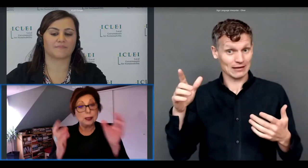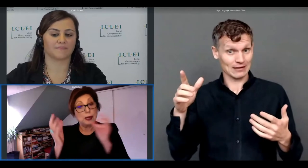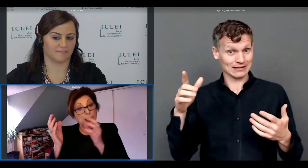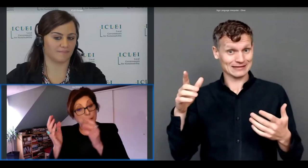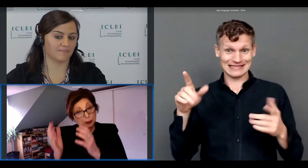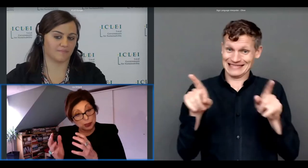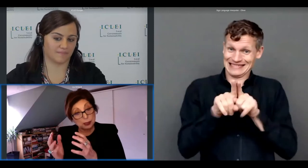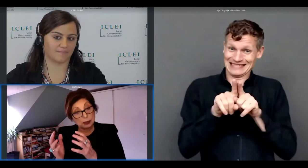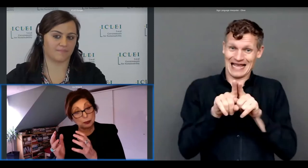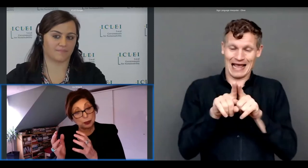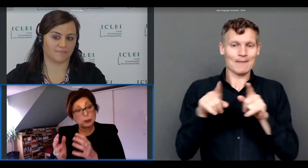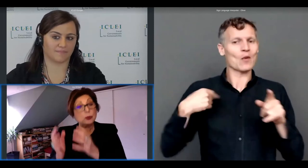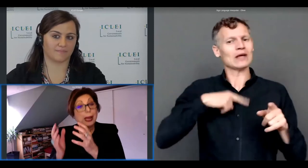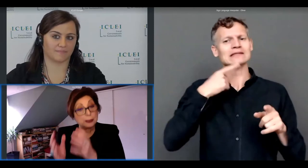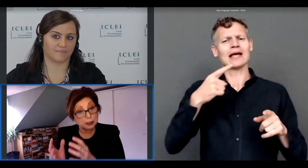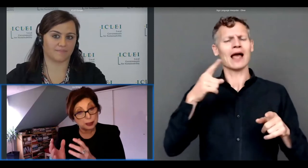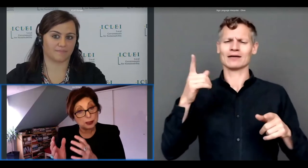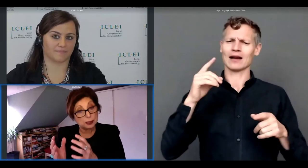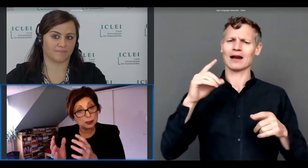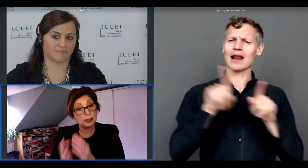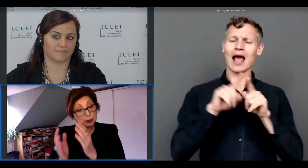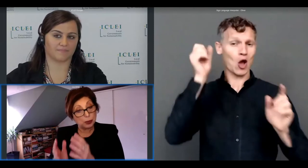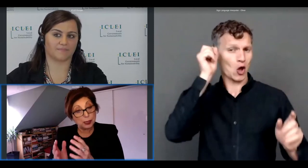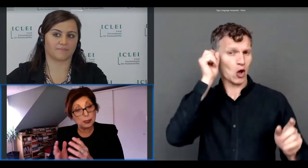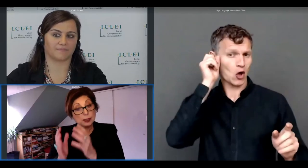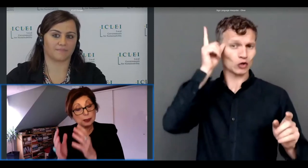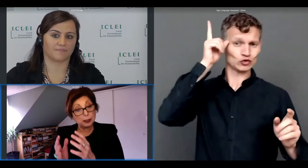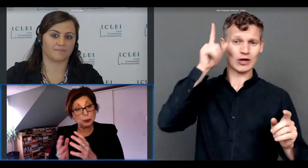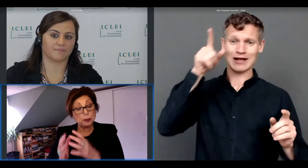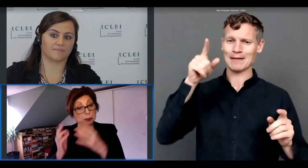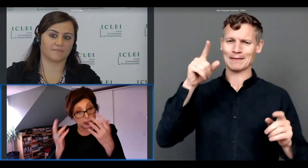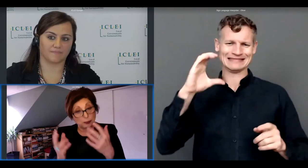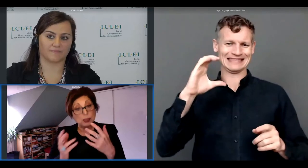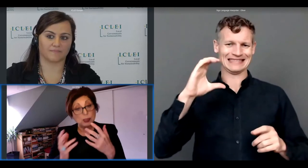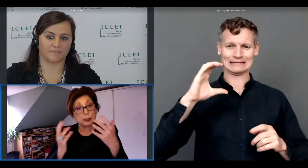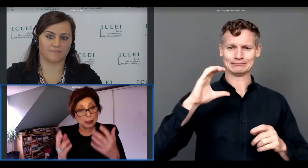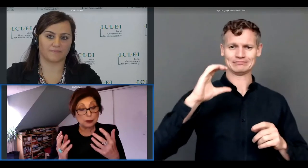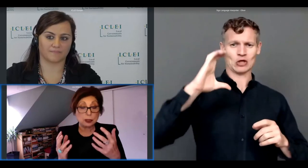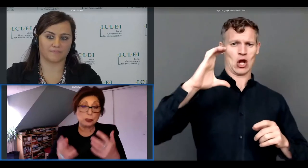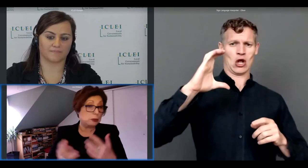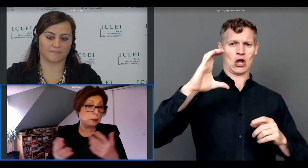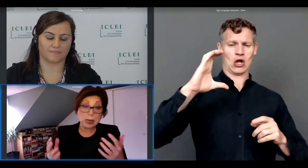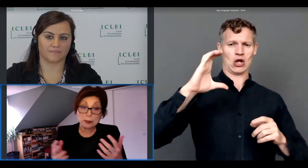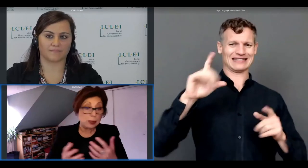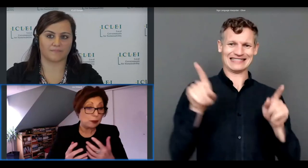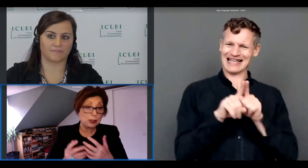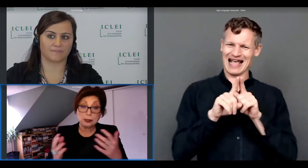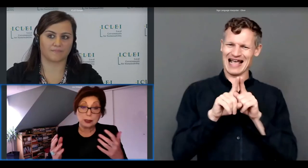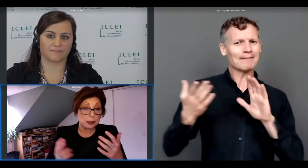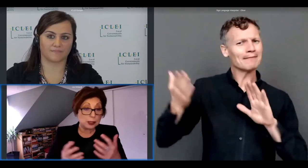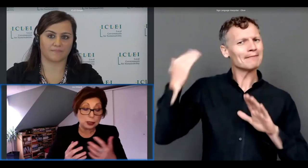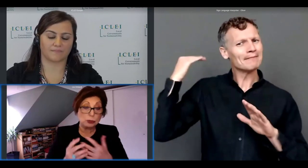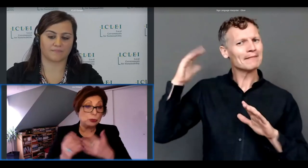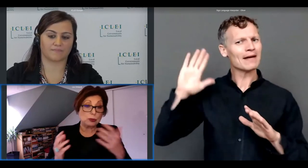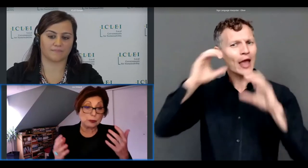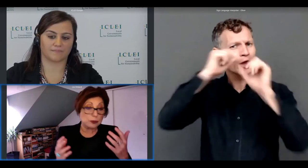and can we still refer to access in the way that we perceived it and understood maybe even in the